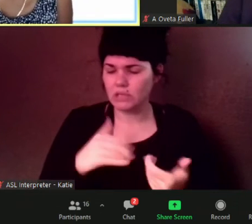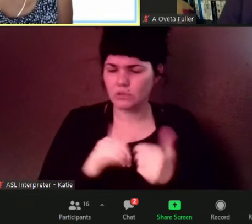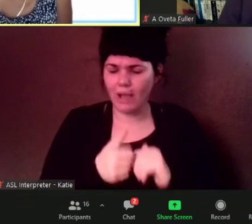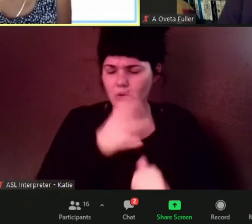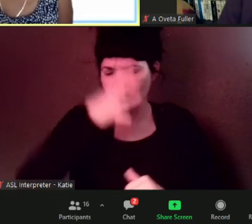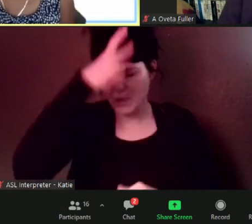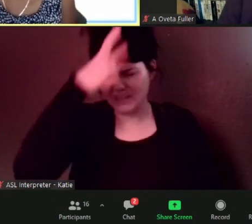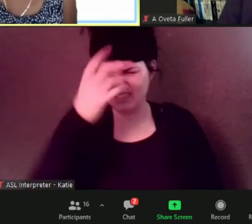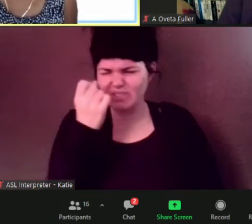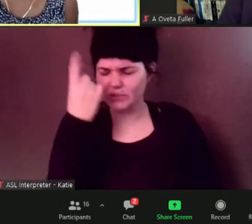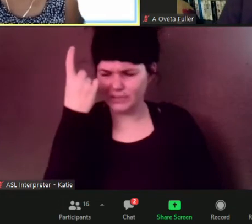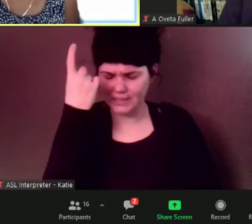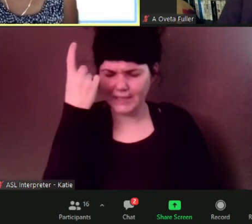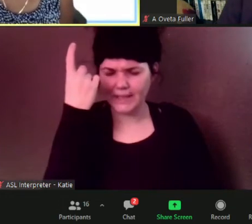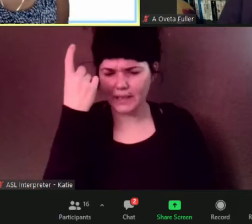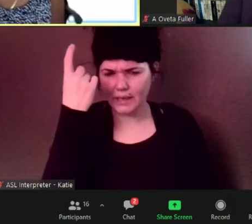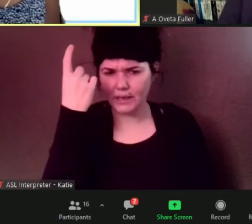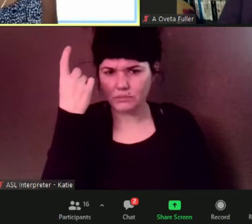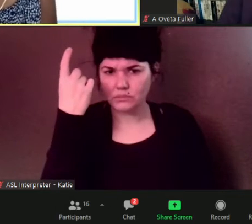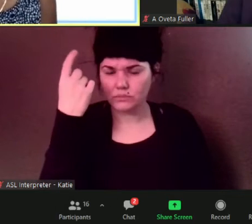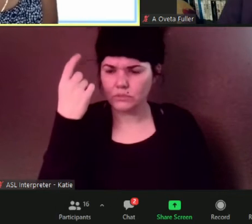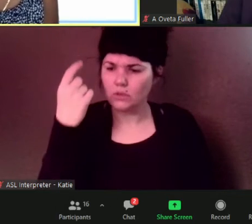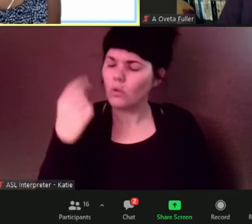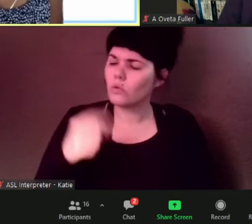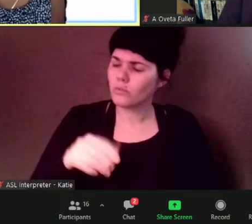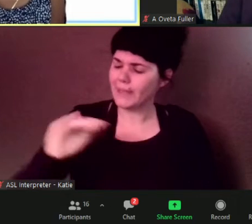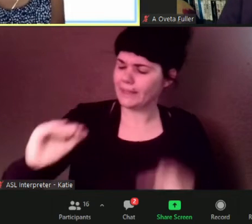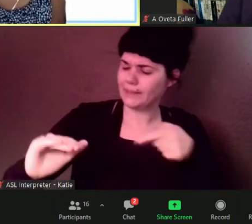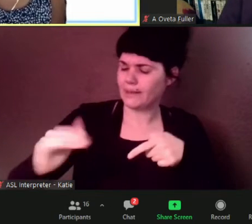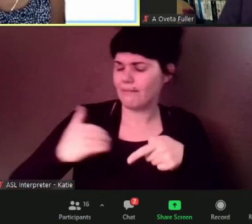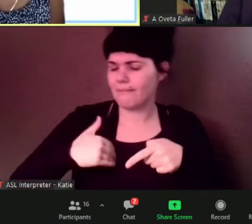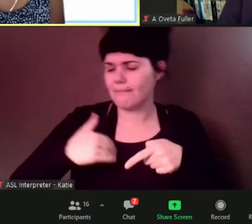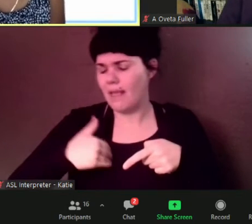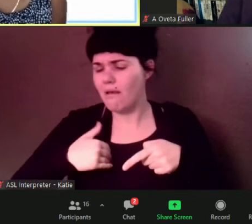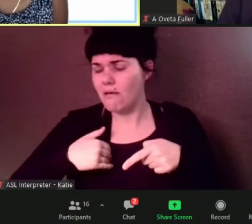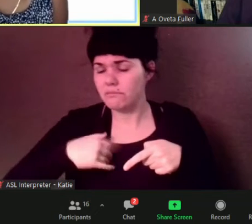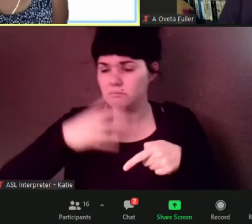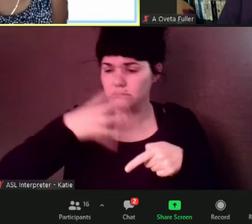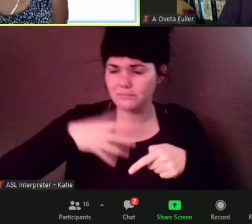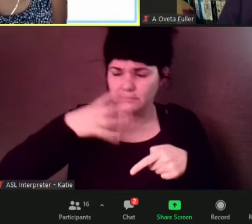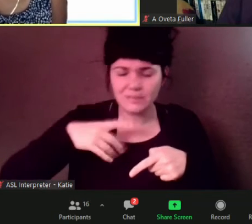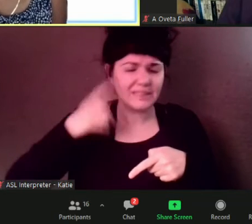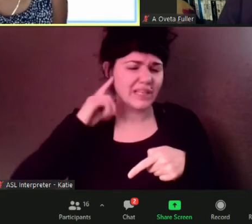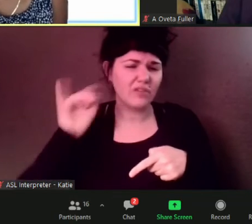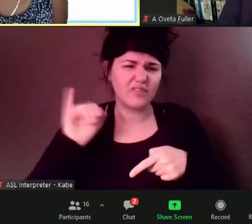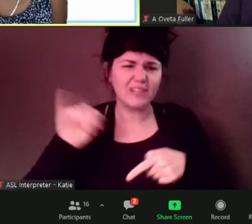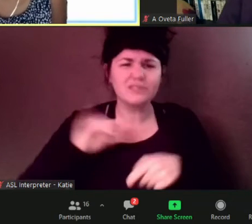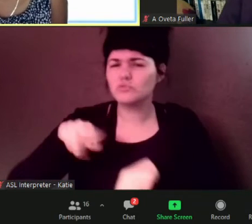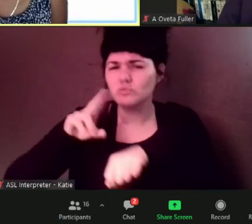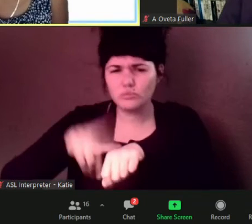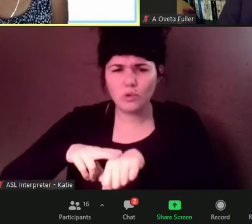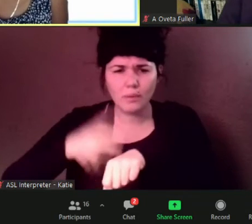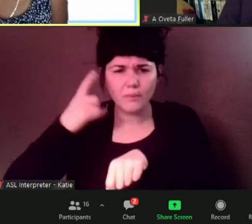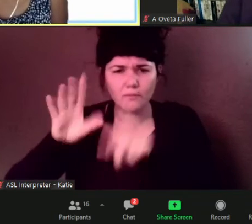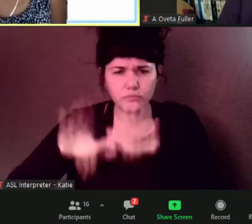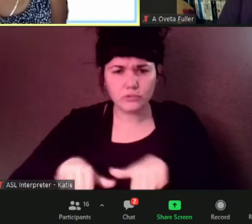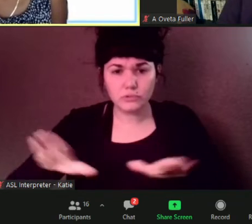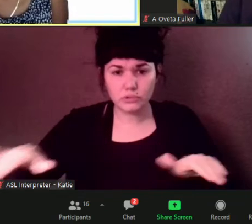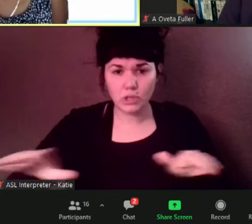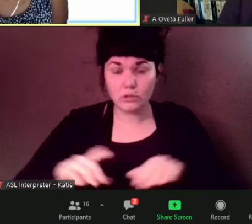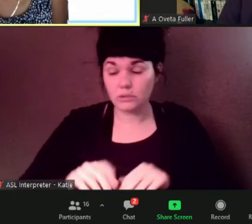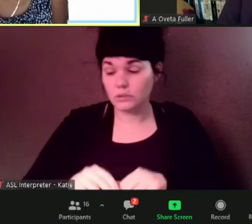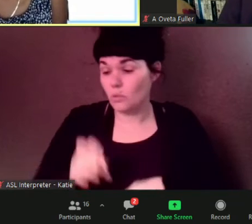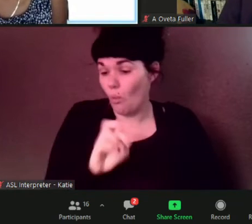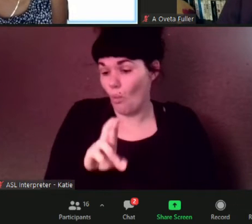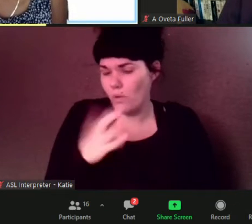the typical runny nose ear infections and things that children have versus that they may in fact um be having